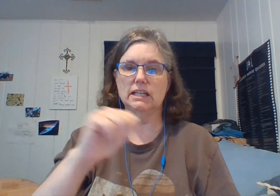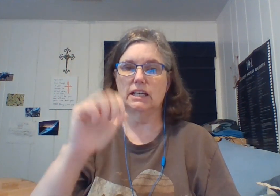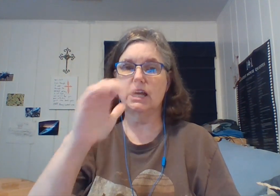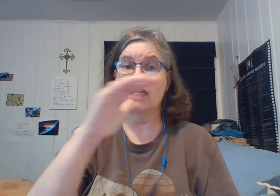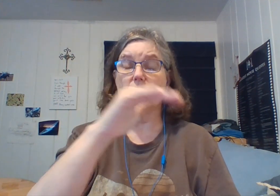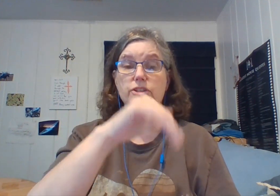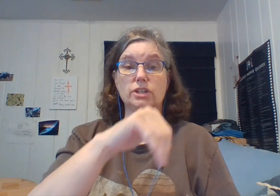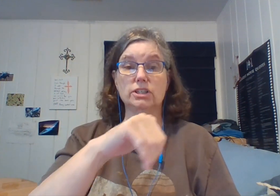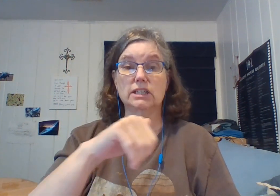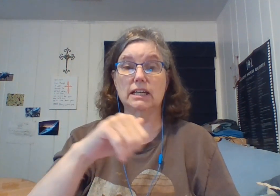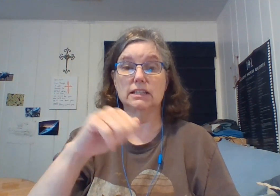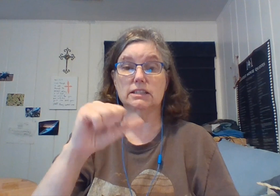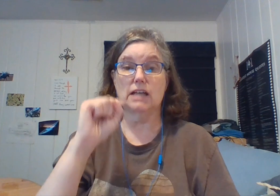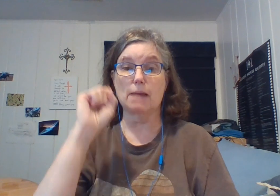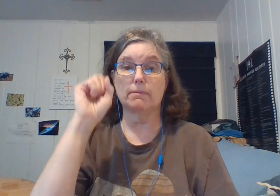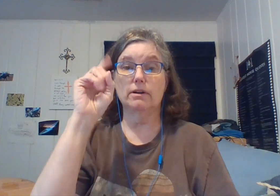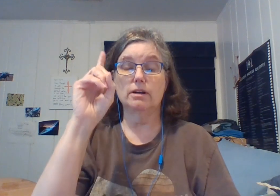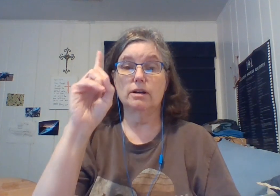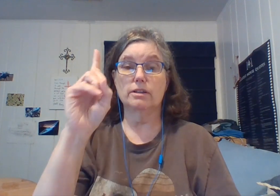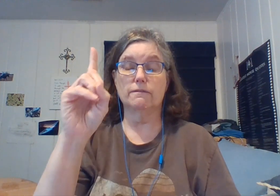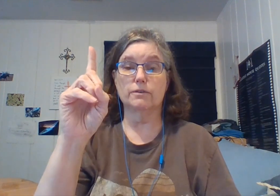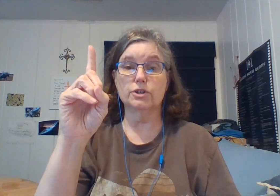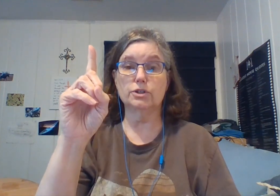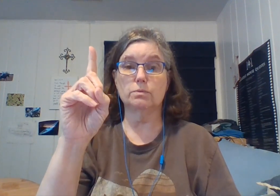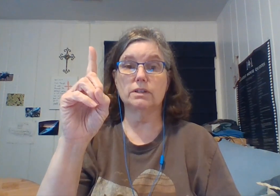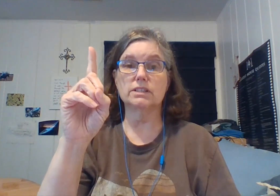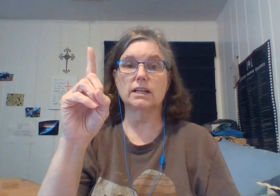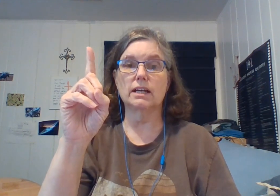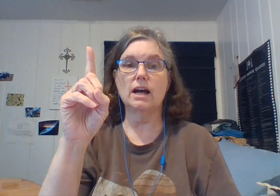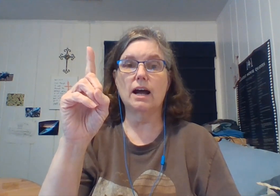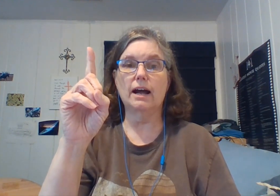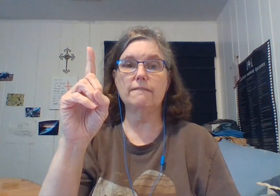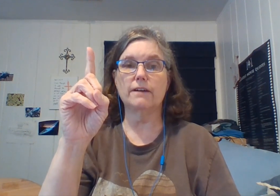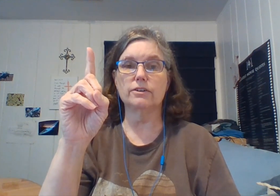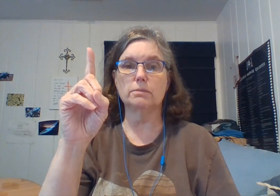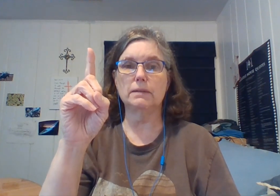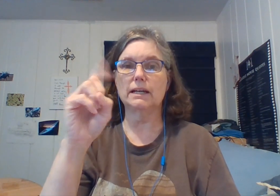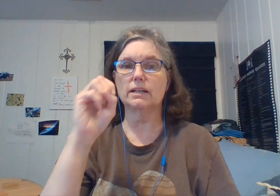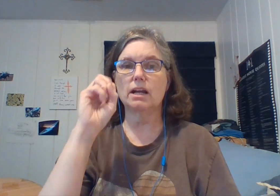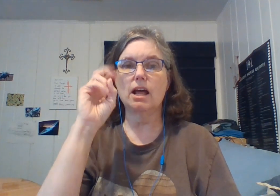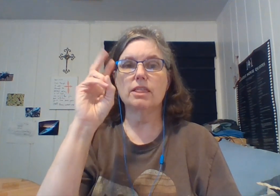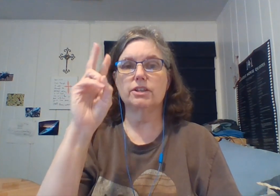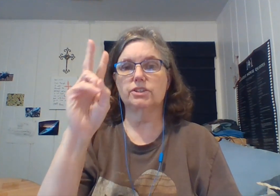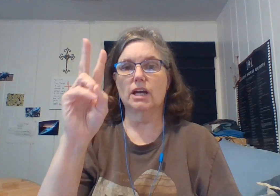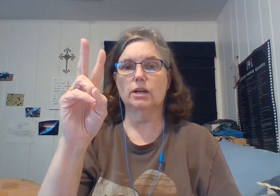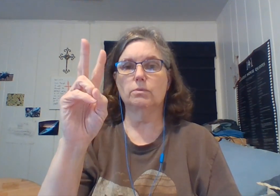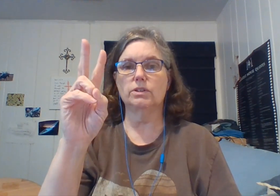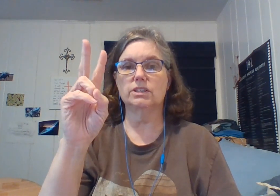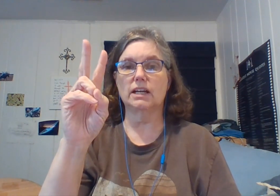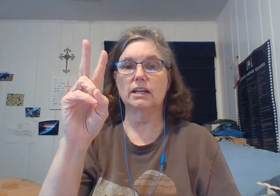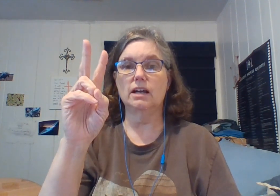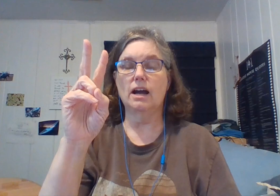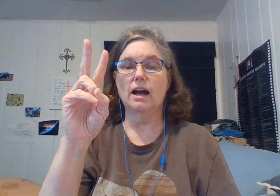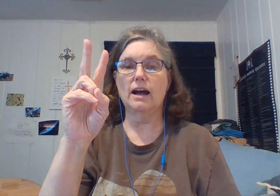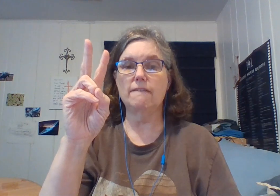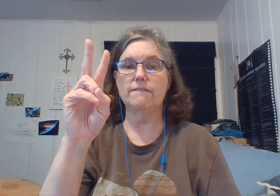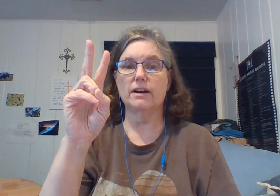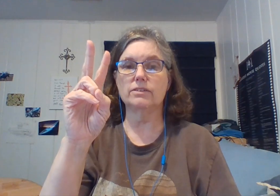they just can't stop the first one said I found a plant the second one said I found an